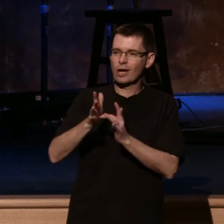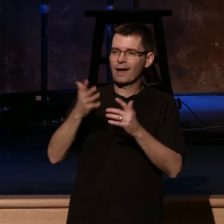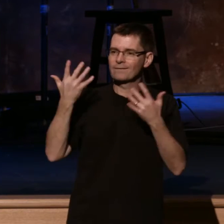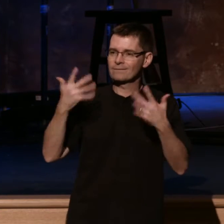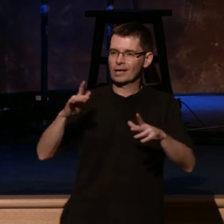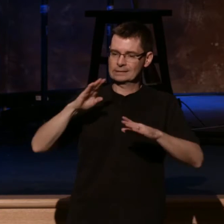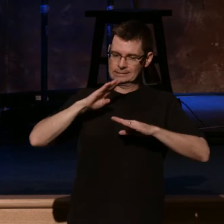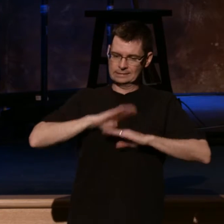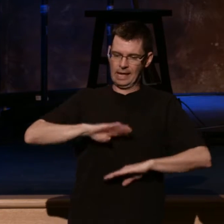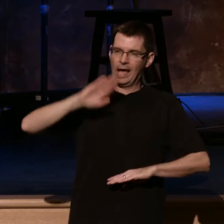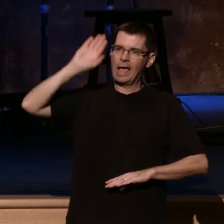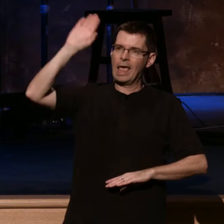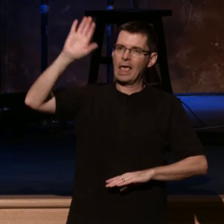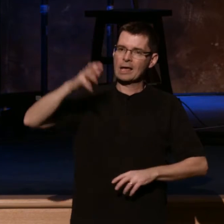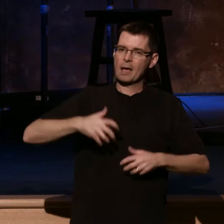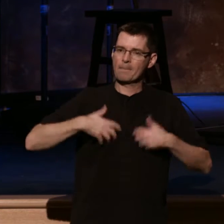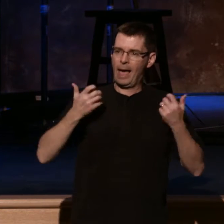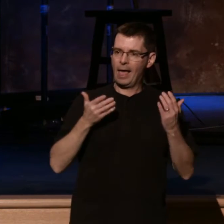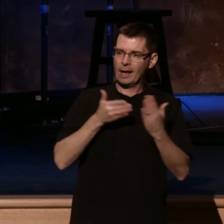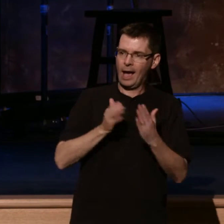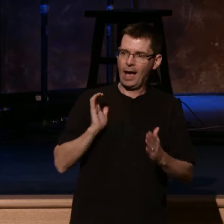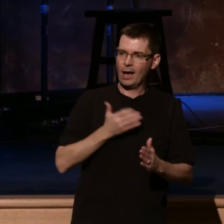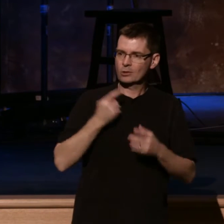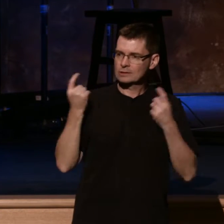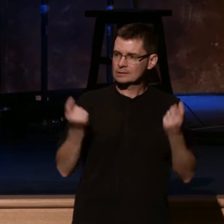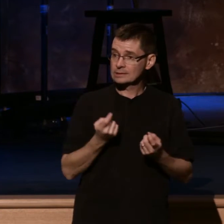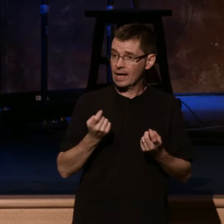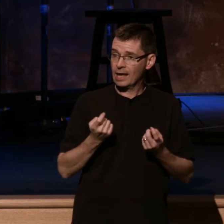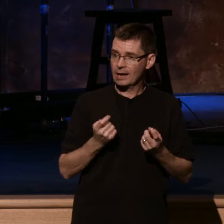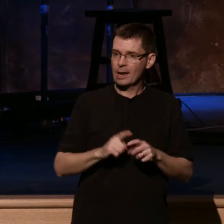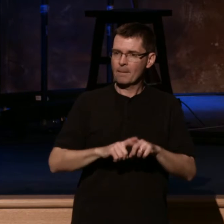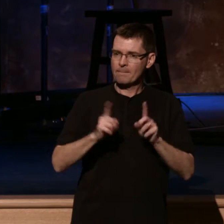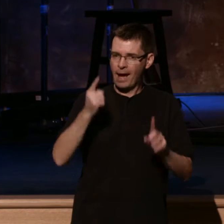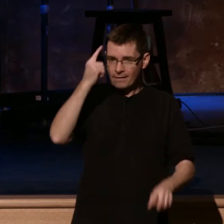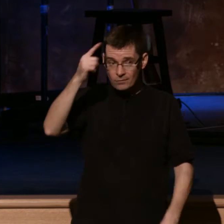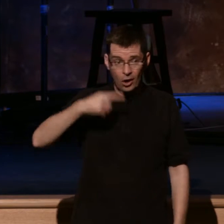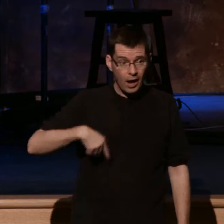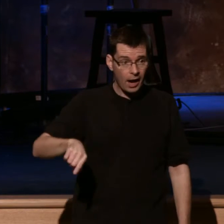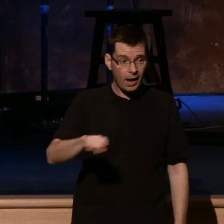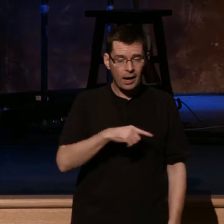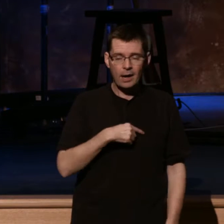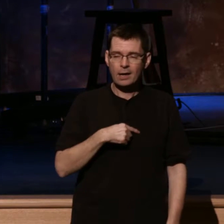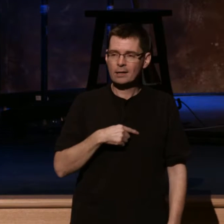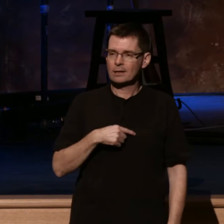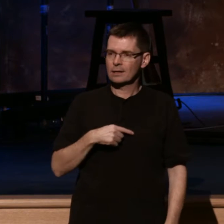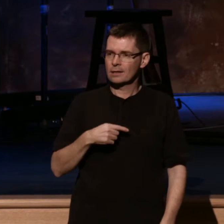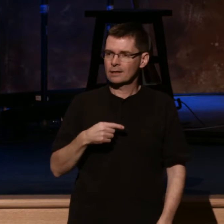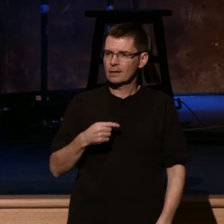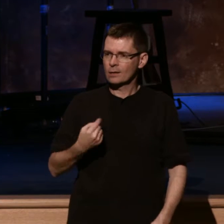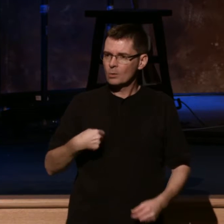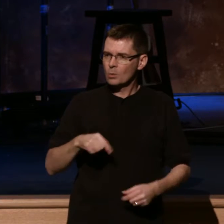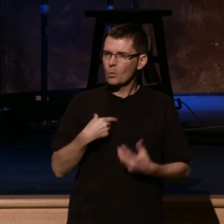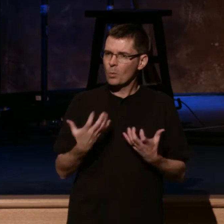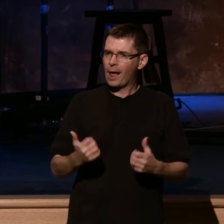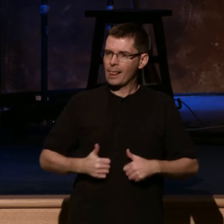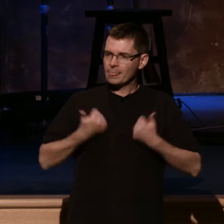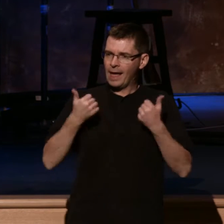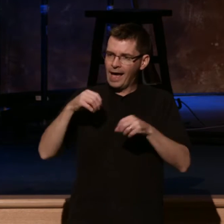God's wrath against our sin. But for us, it is really a cry, Lord, let us live in the fullness of this salvation.